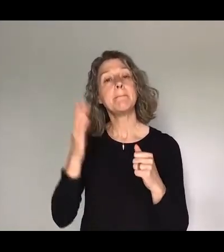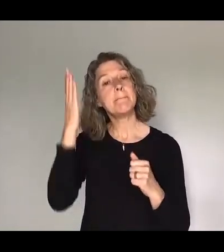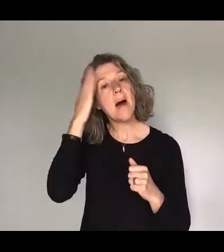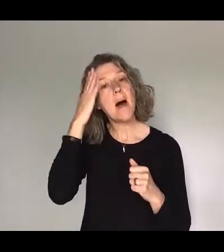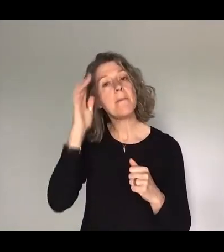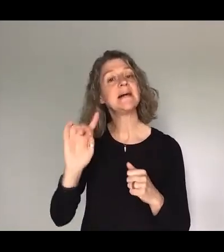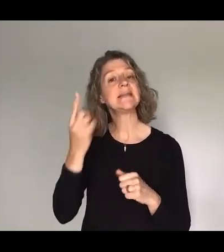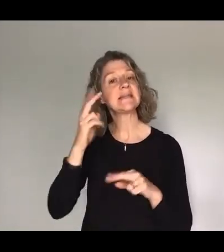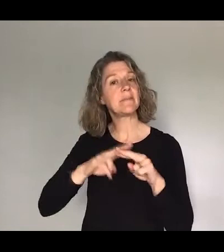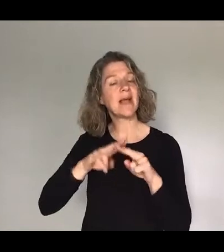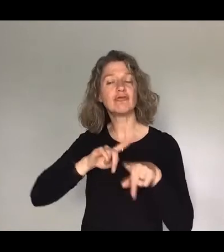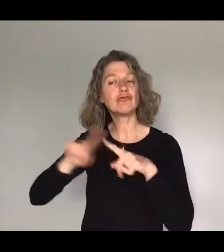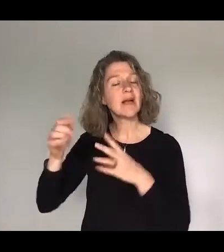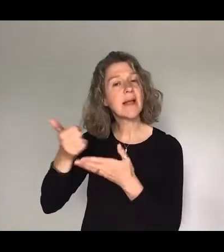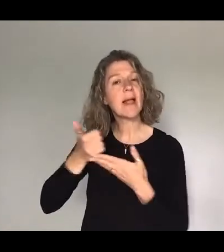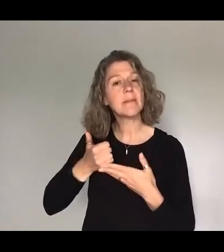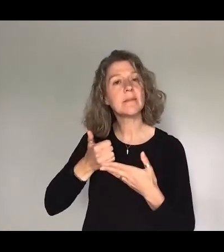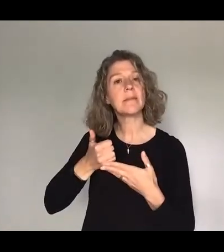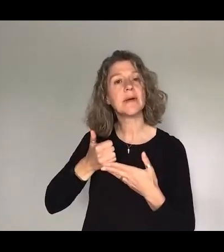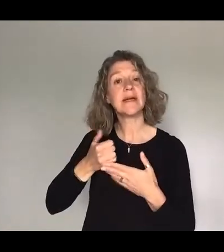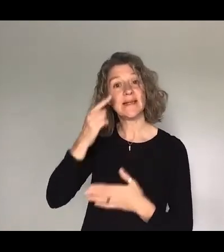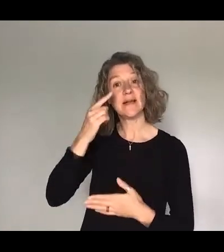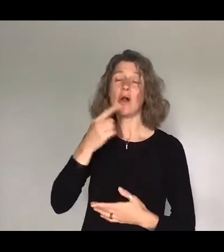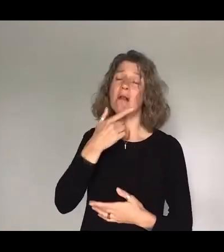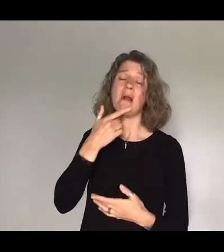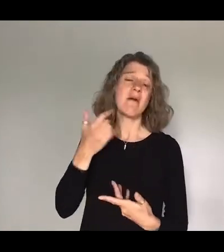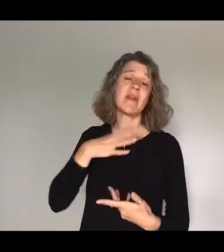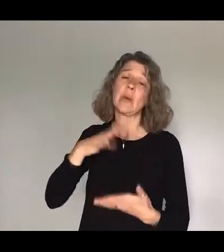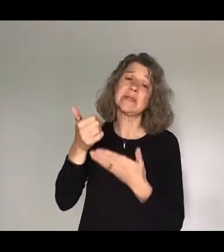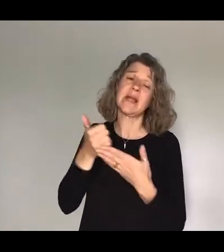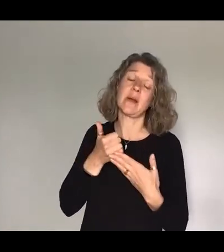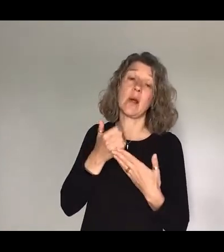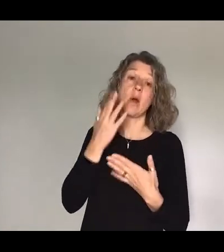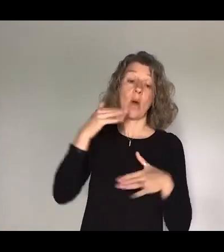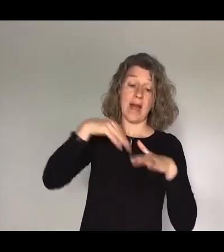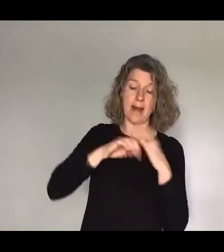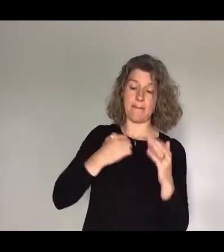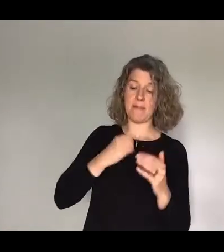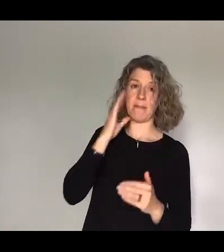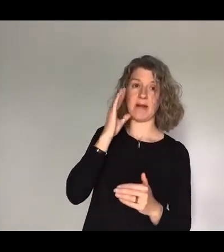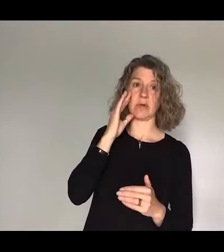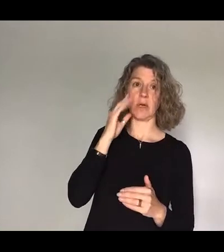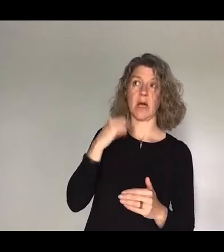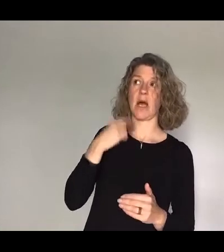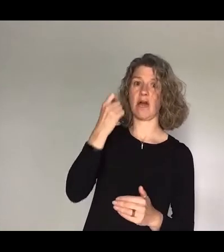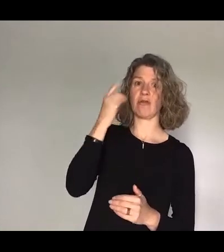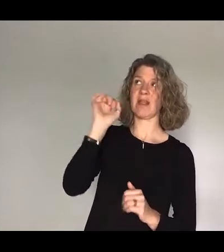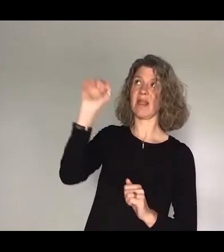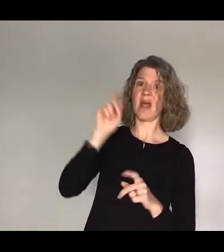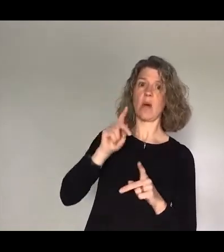very helpful and lovely decided to come and help me and as soon as they got into my bedroom I realized that their method of tidying up was